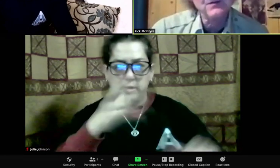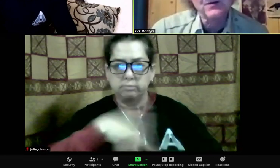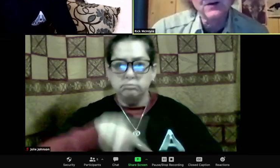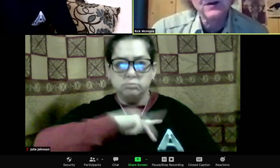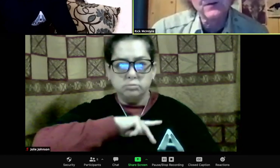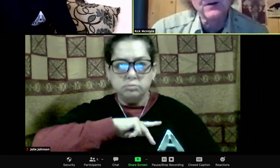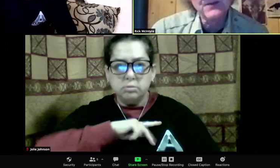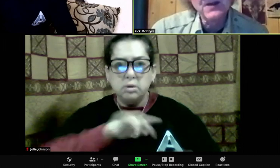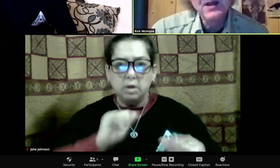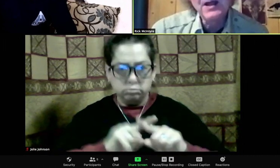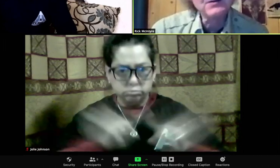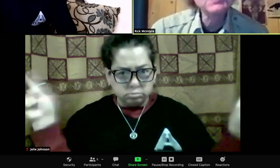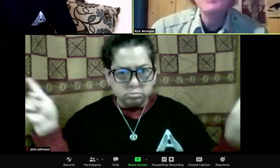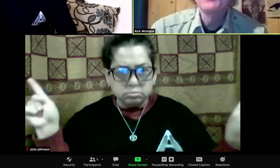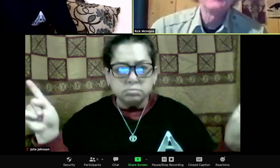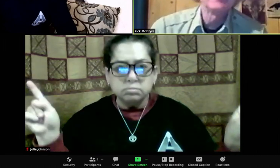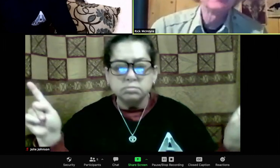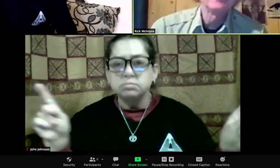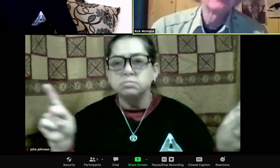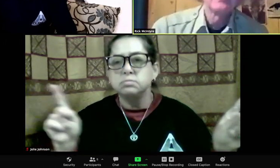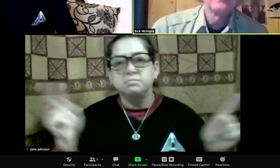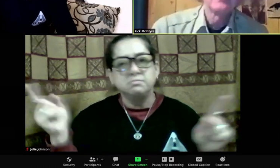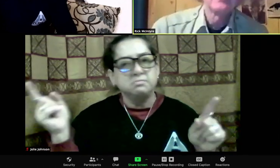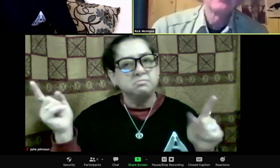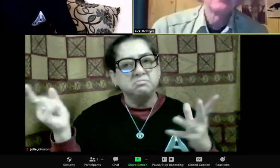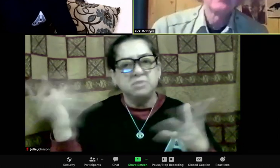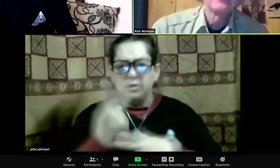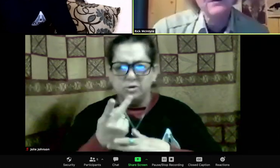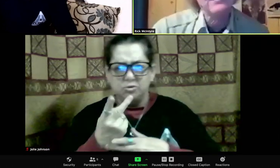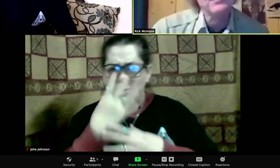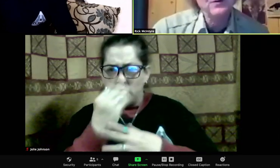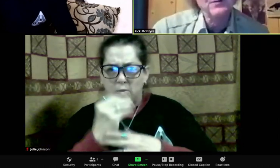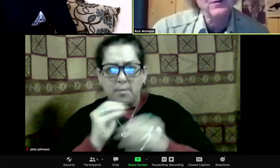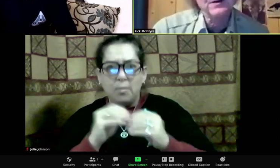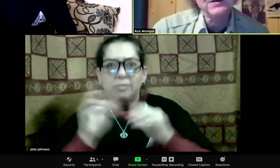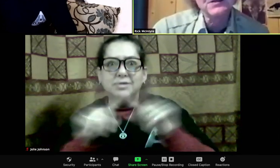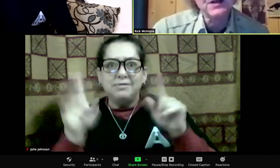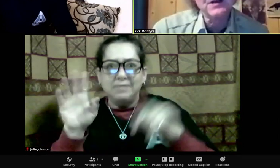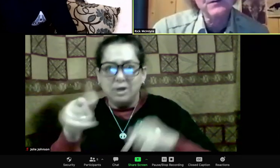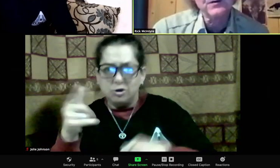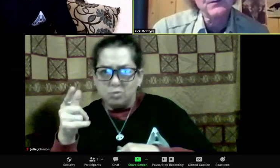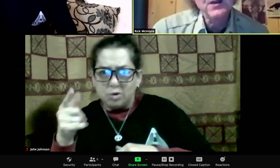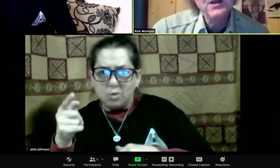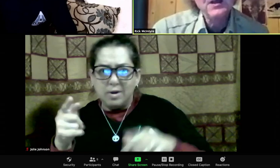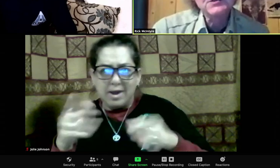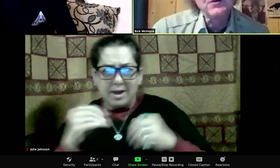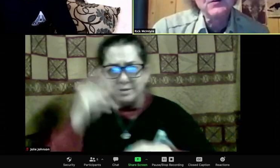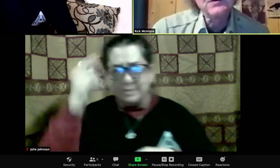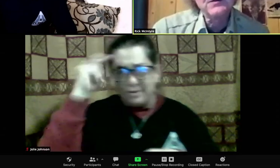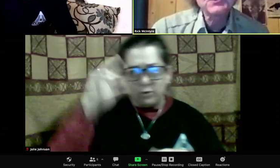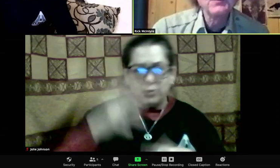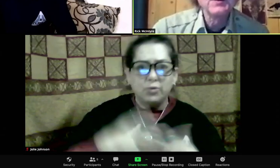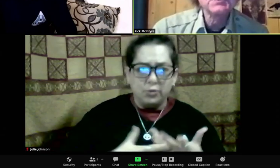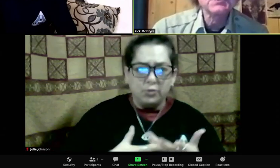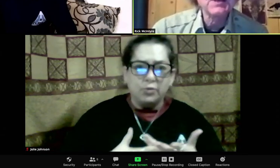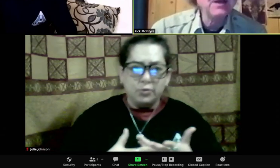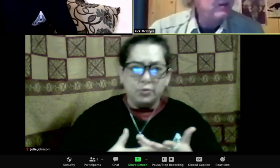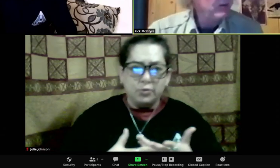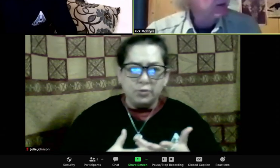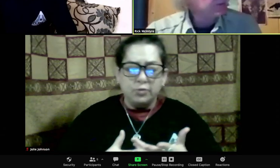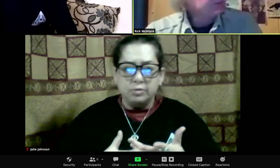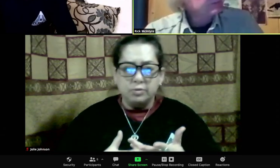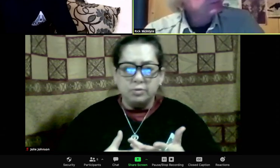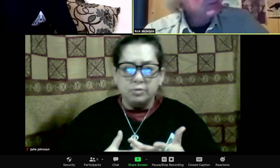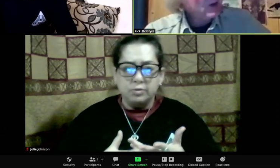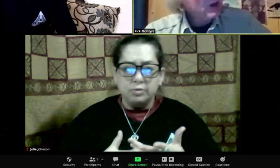And 302's story is so valuable because it really shows very decisively how all